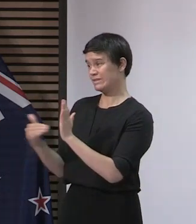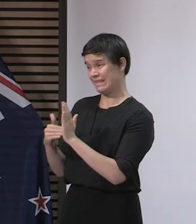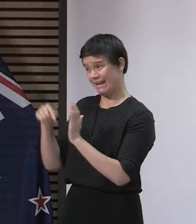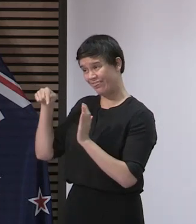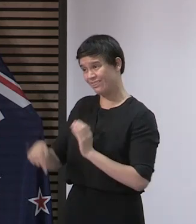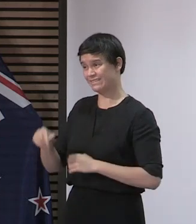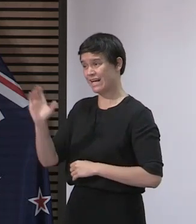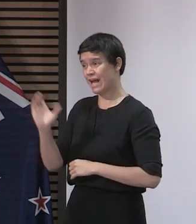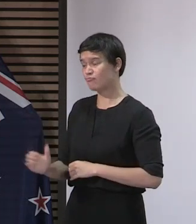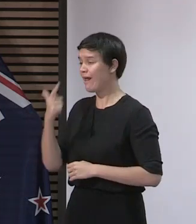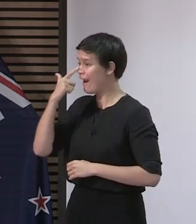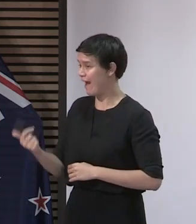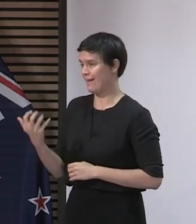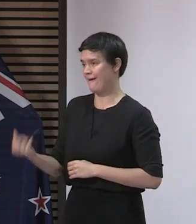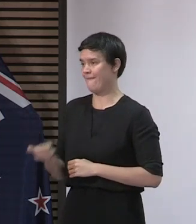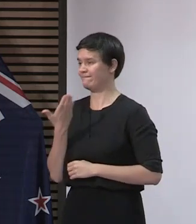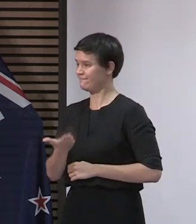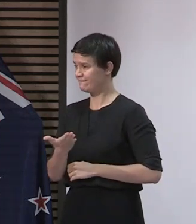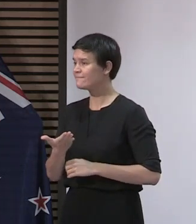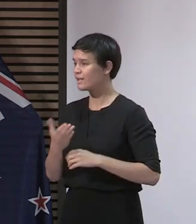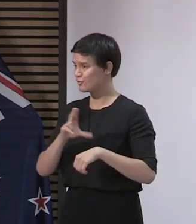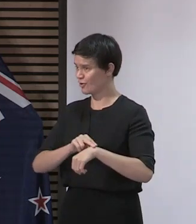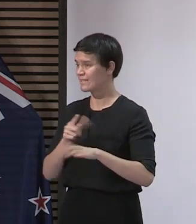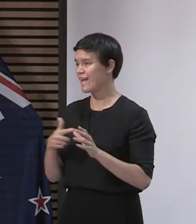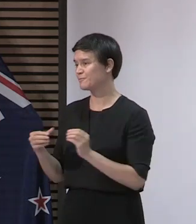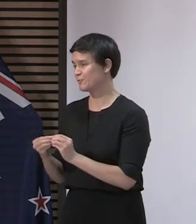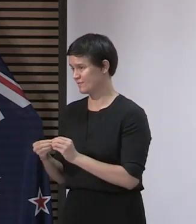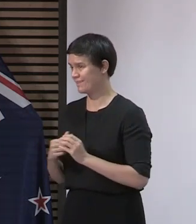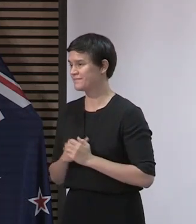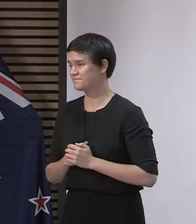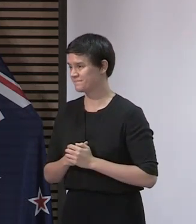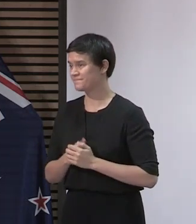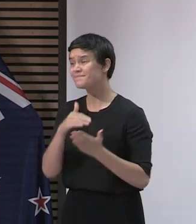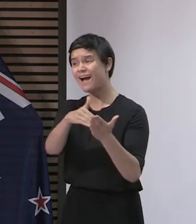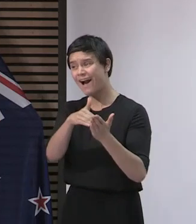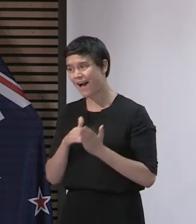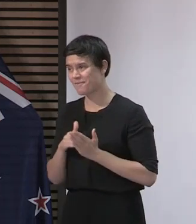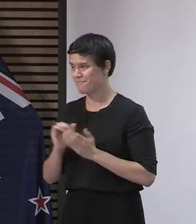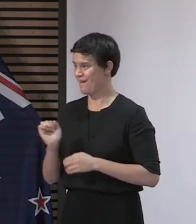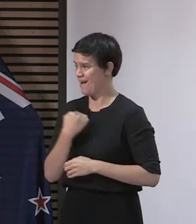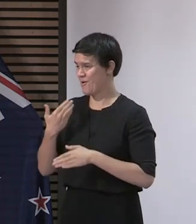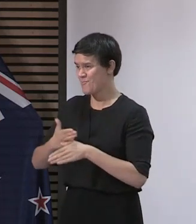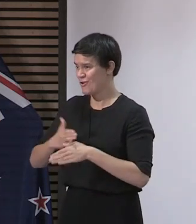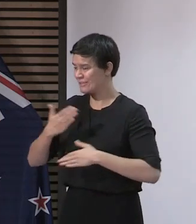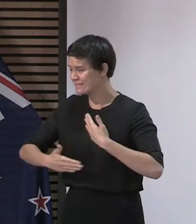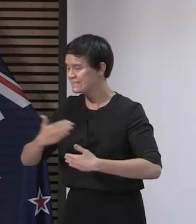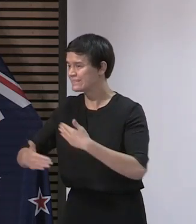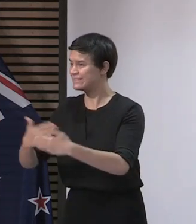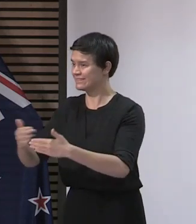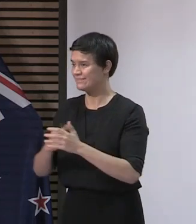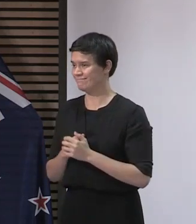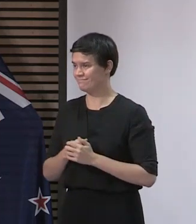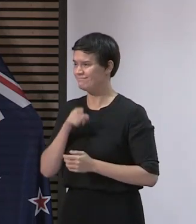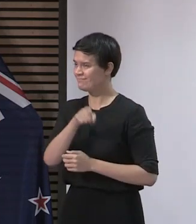countries who are lucky to have that expertise in leading our response. One that considers the health and wellbeing of New Zealanders in every